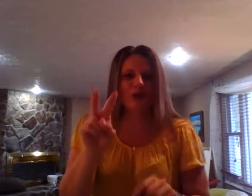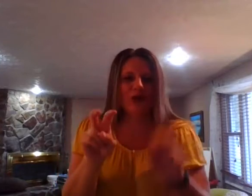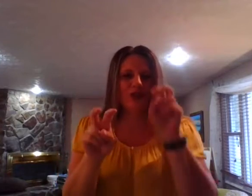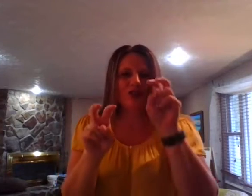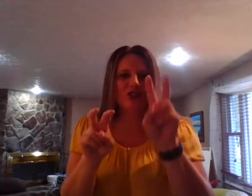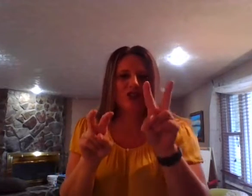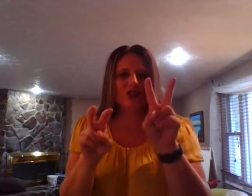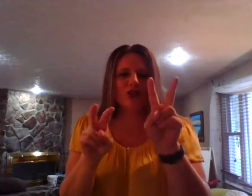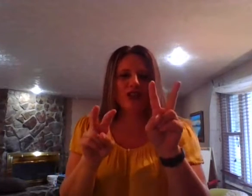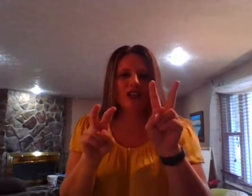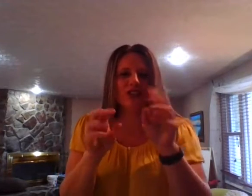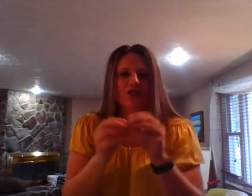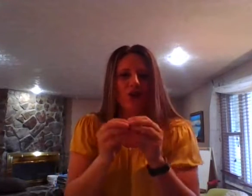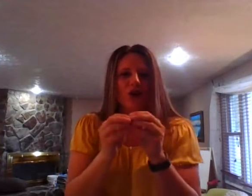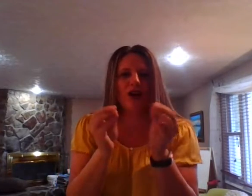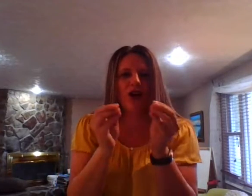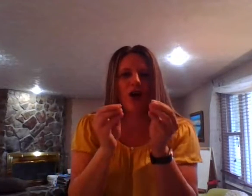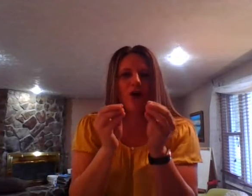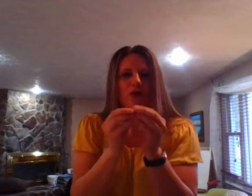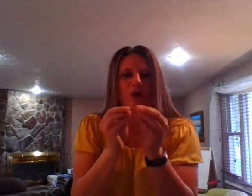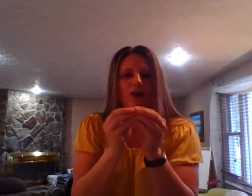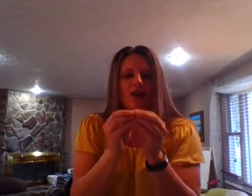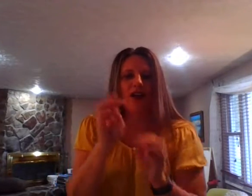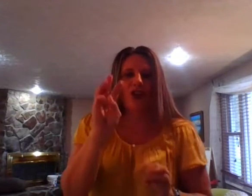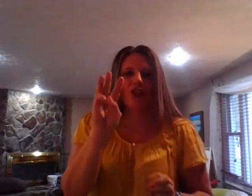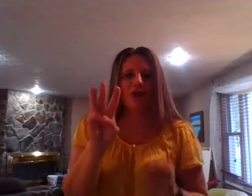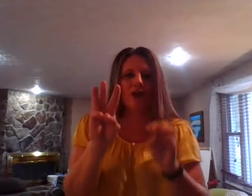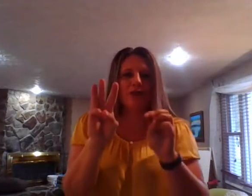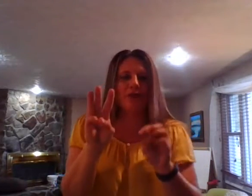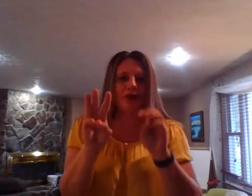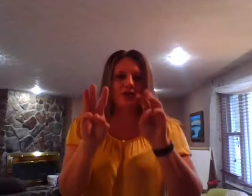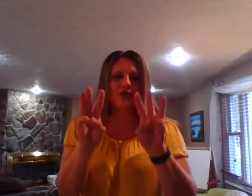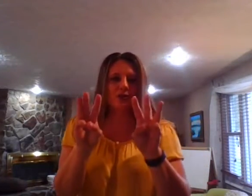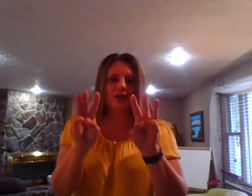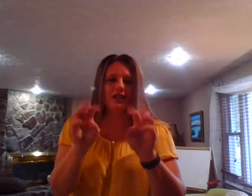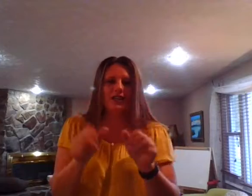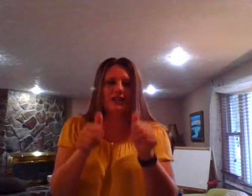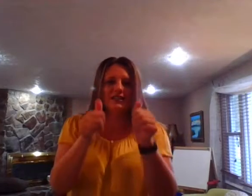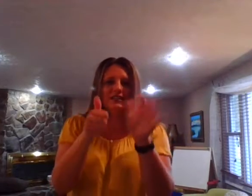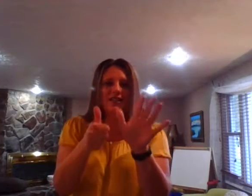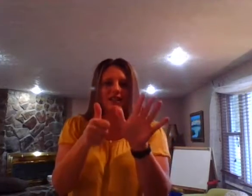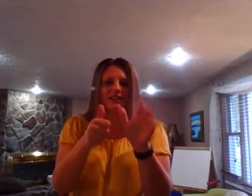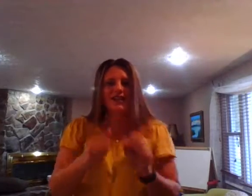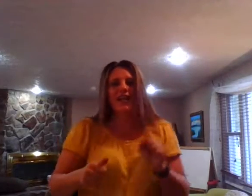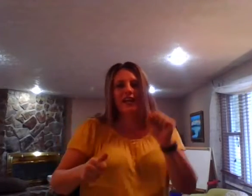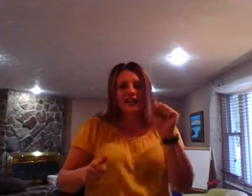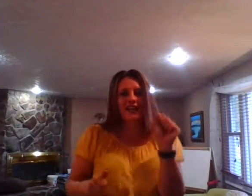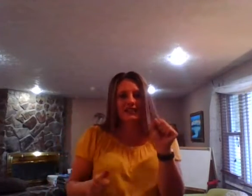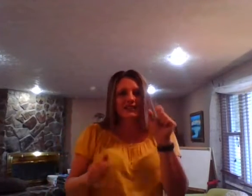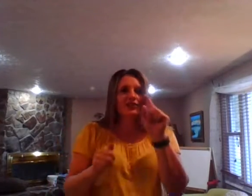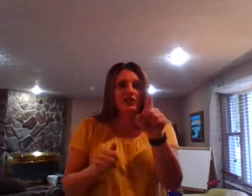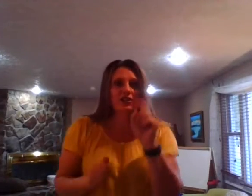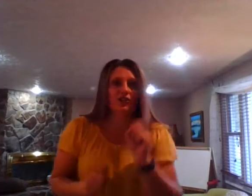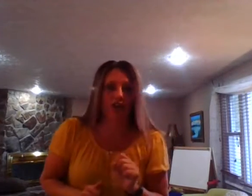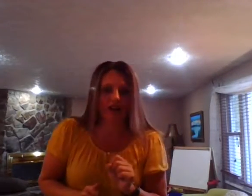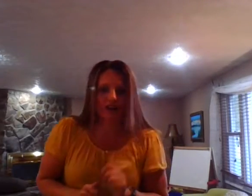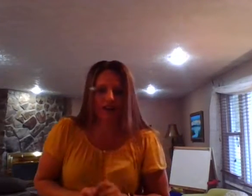plus two is four. More. Three plus three is six. Kicks. And you kick your foot right there.